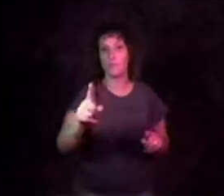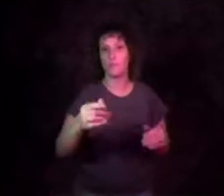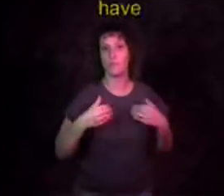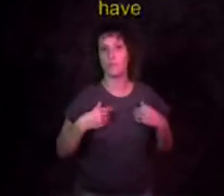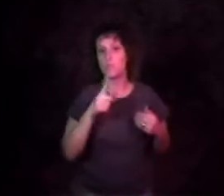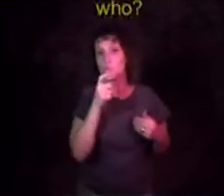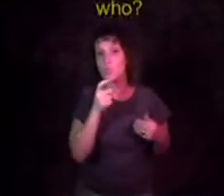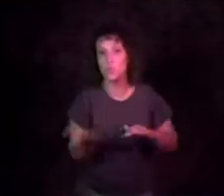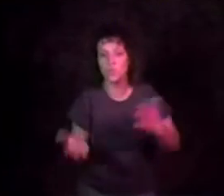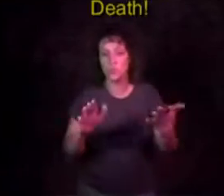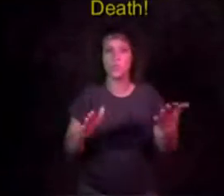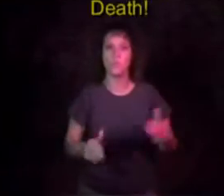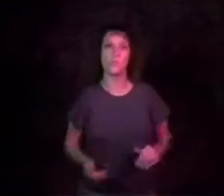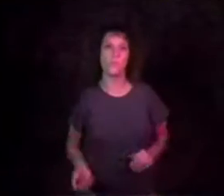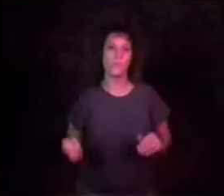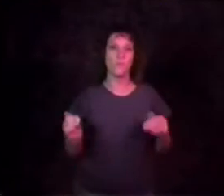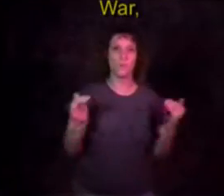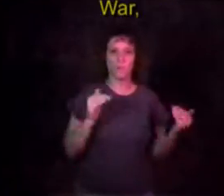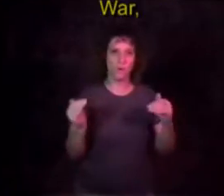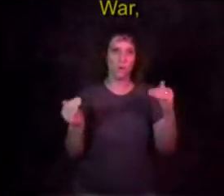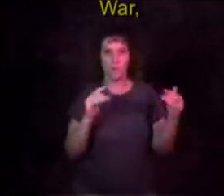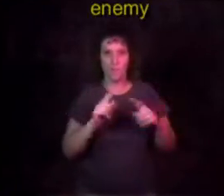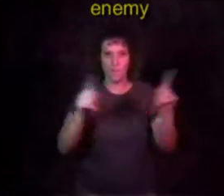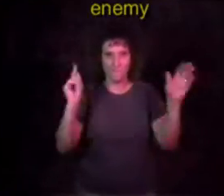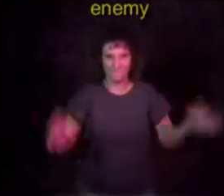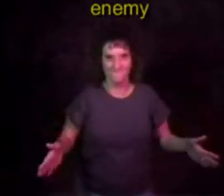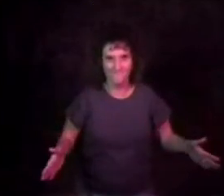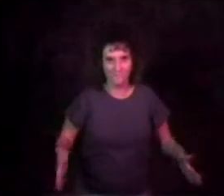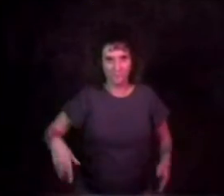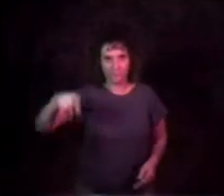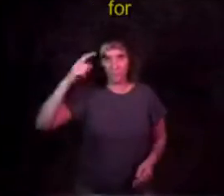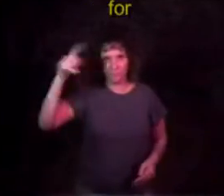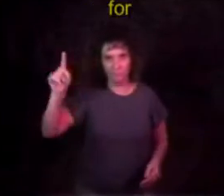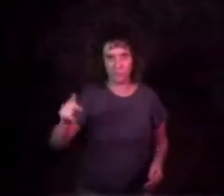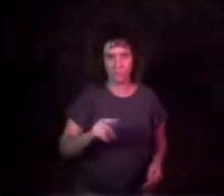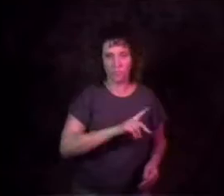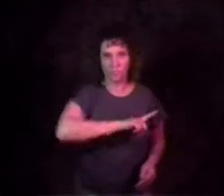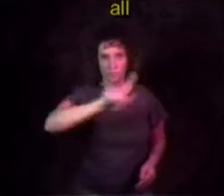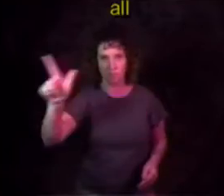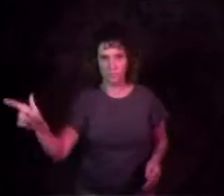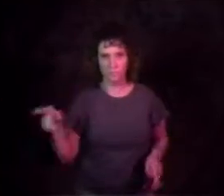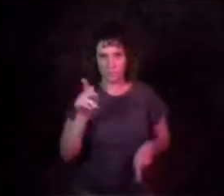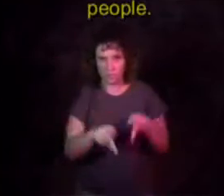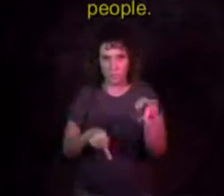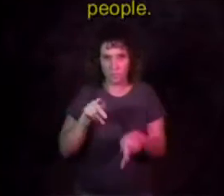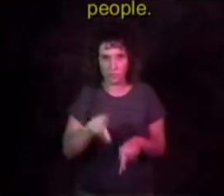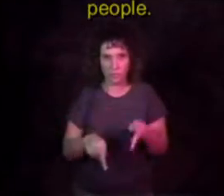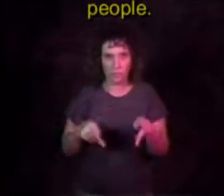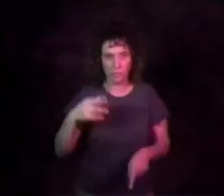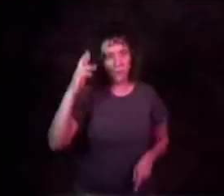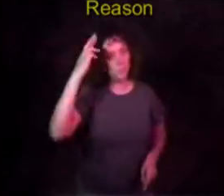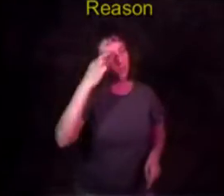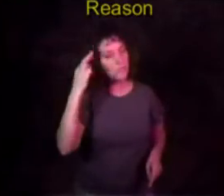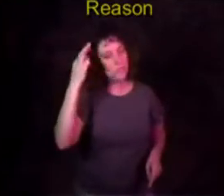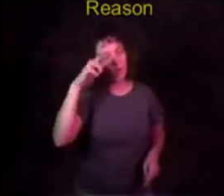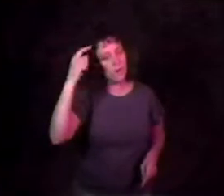A war! ain't nothing but a heartbreak! The thought of war